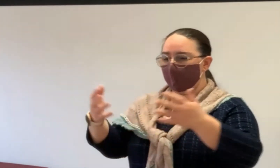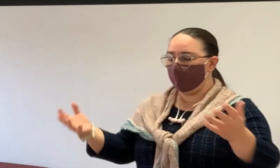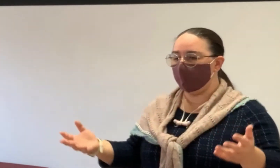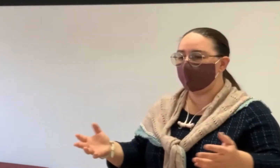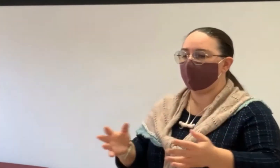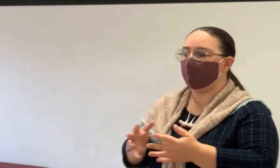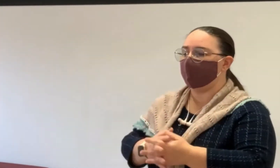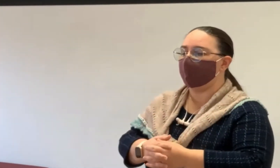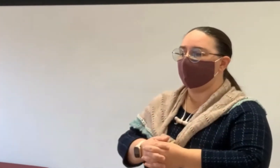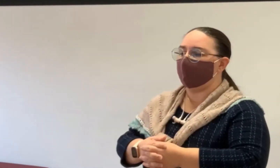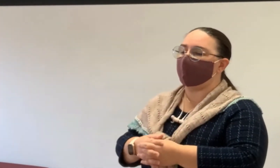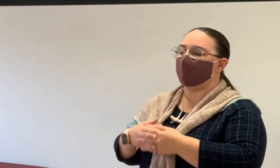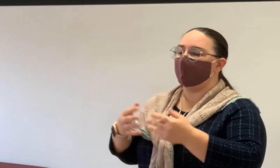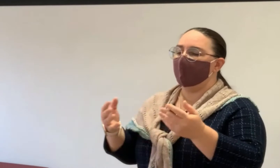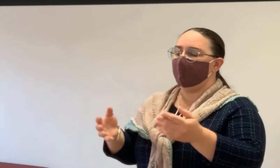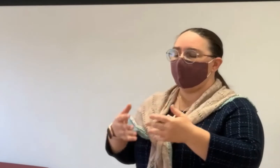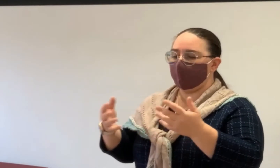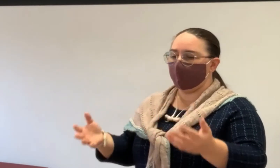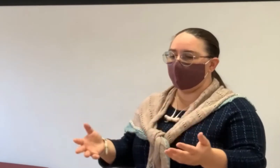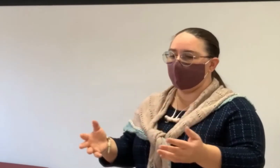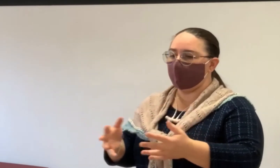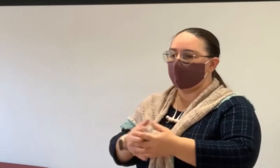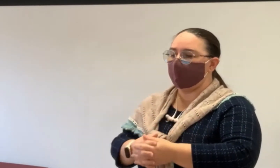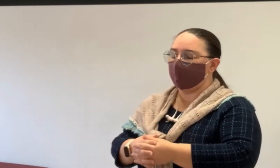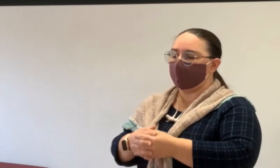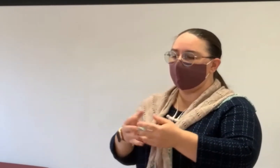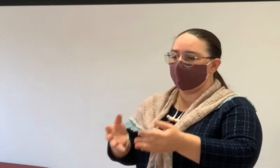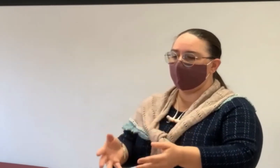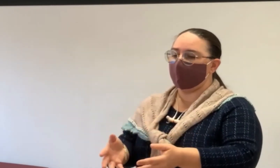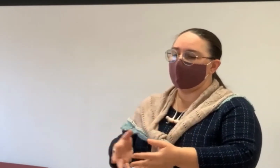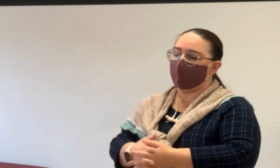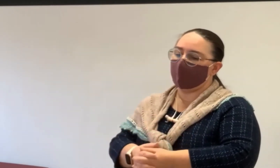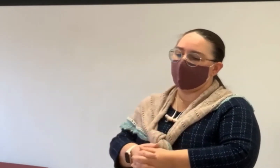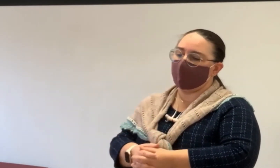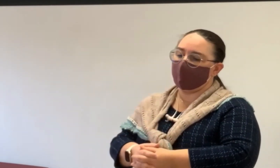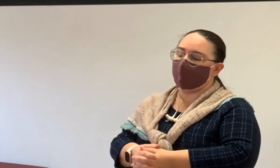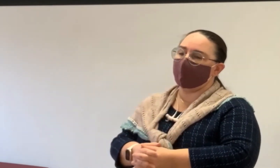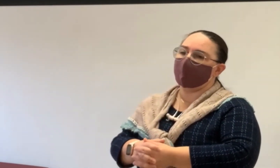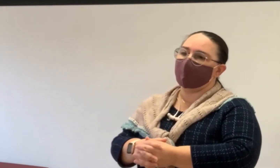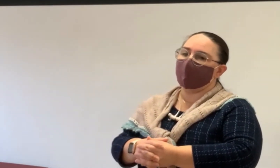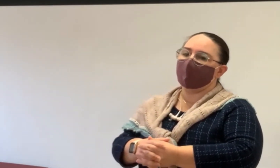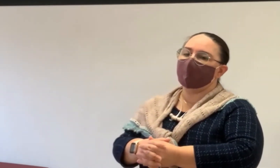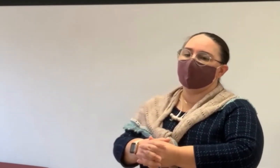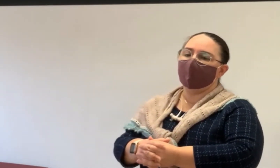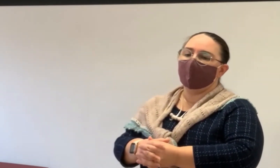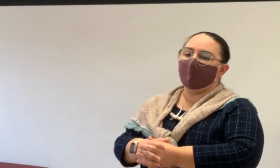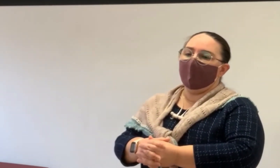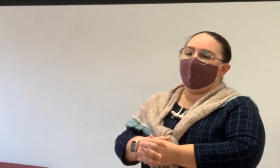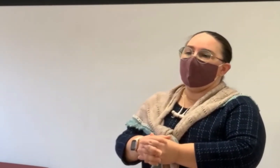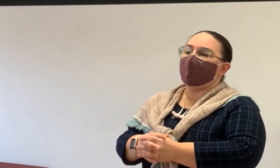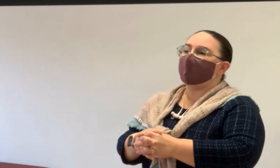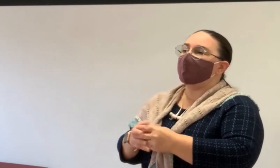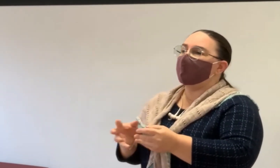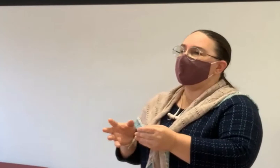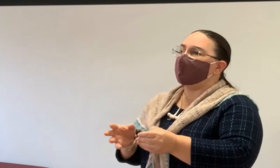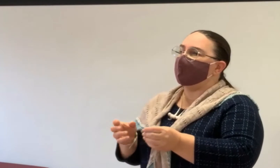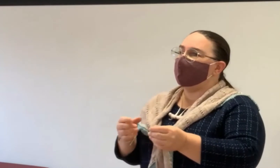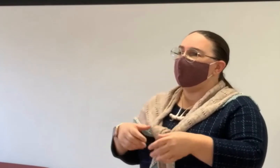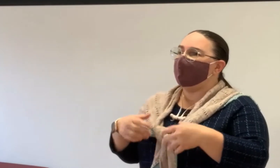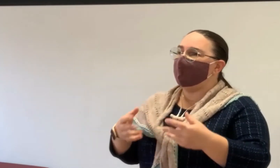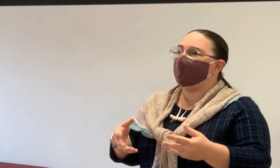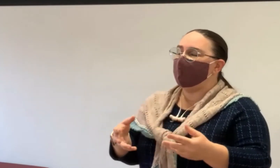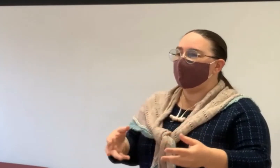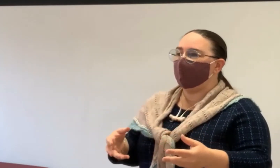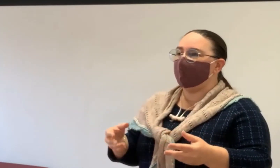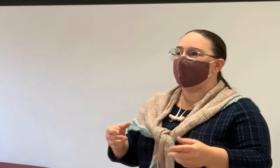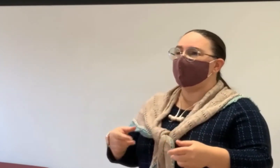or move to any other property, any other living situation, then you're not in that property and the mortgage becomes due. But the result is that